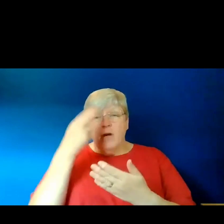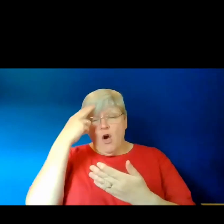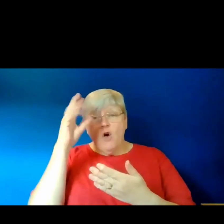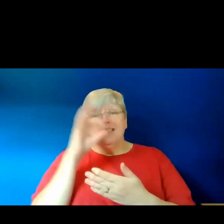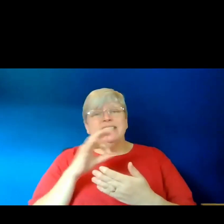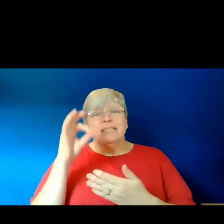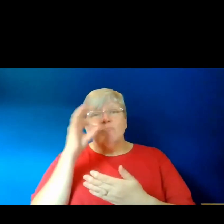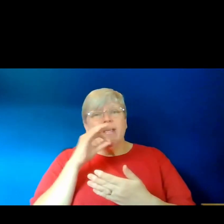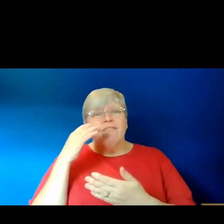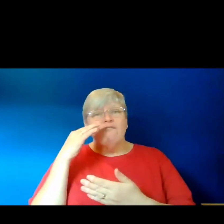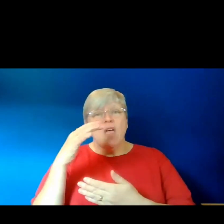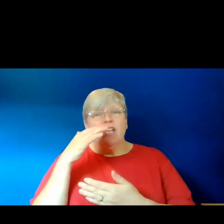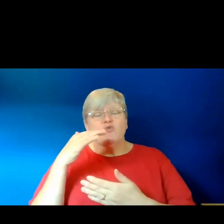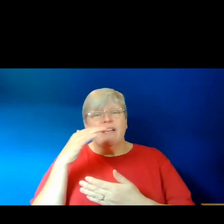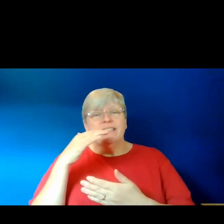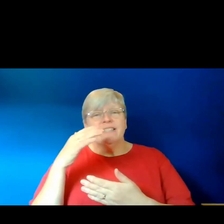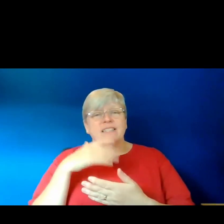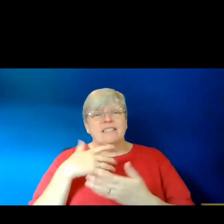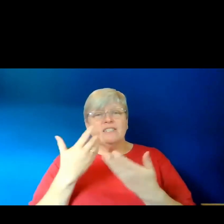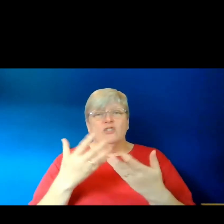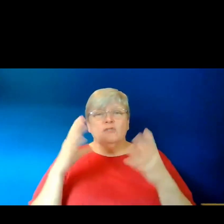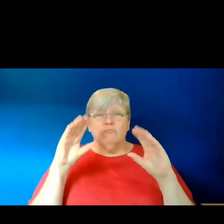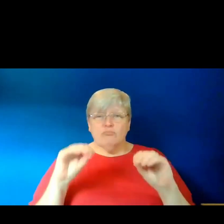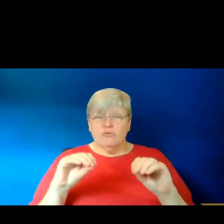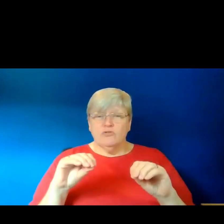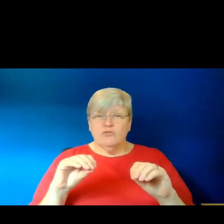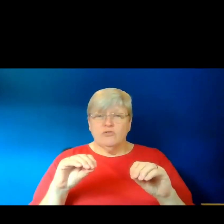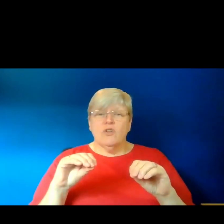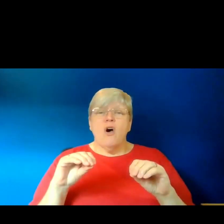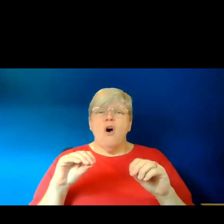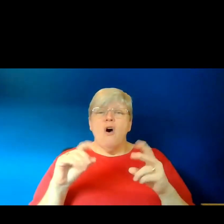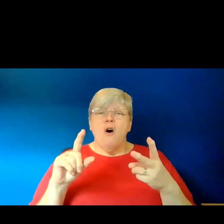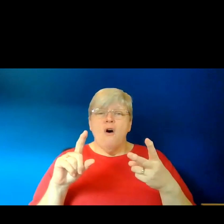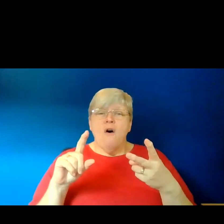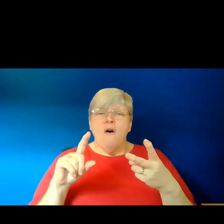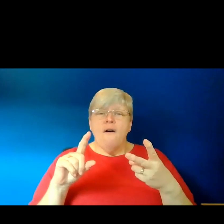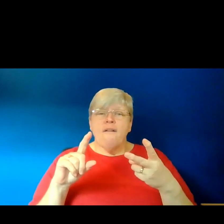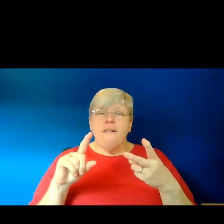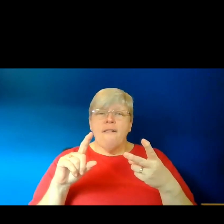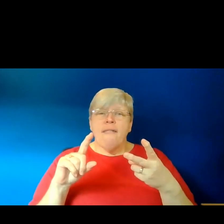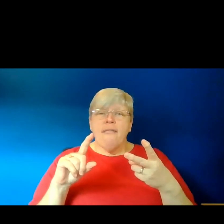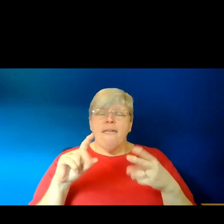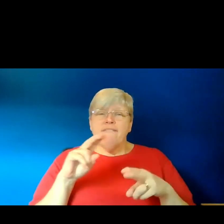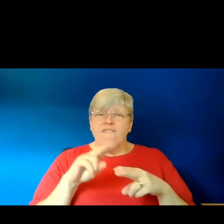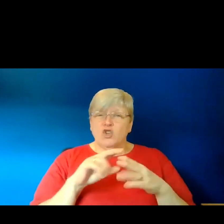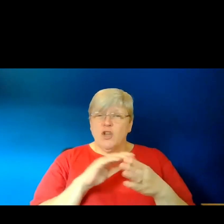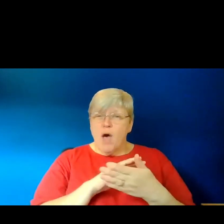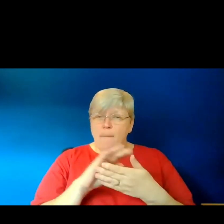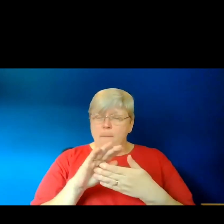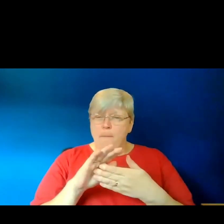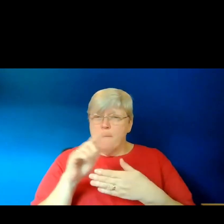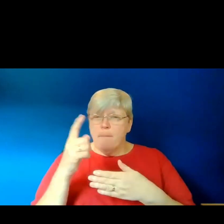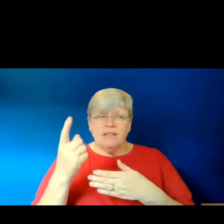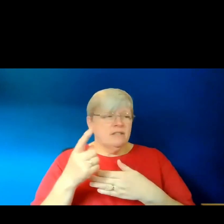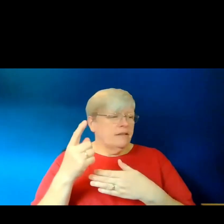Fragrance, an incomplete biography of Ho Xiong Heng. And Ho Xiong Heng was an